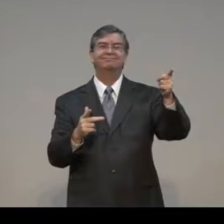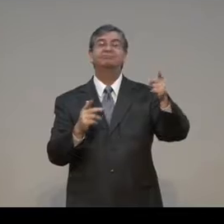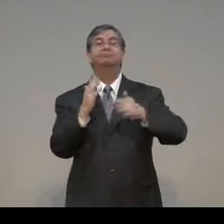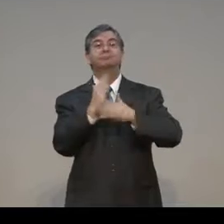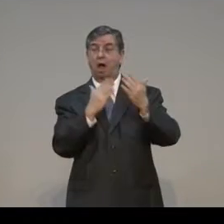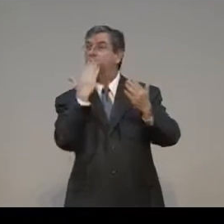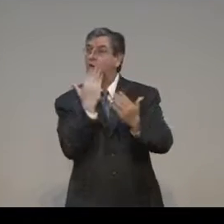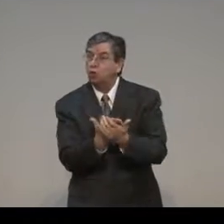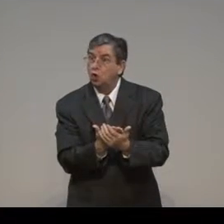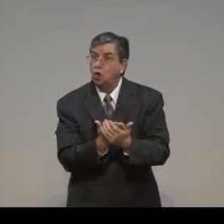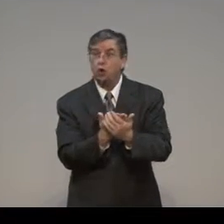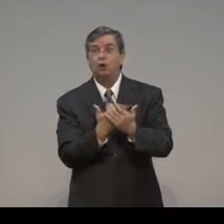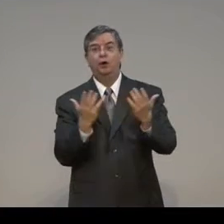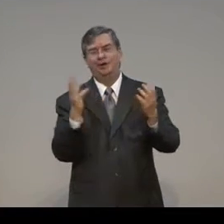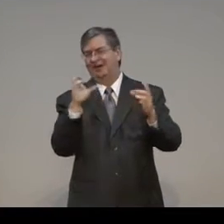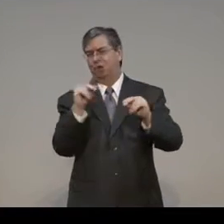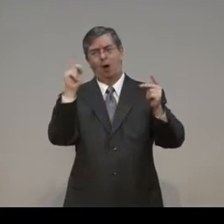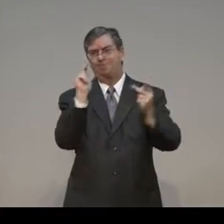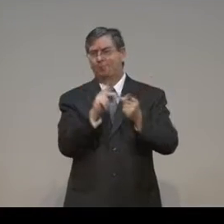even corruption. They're not perfect.